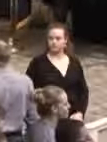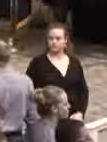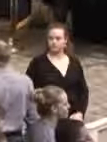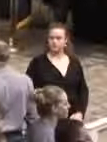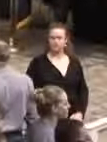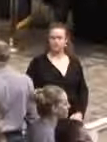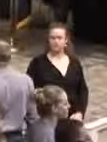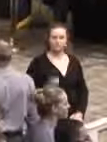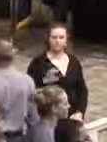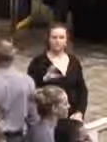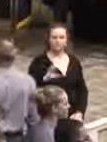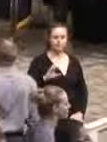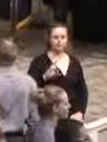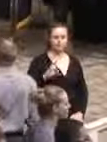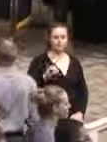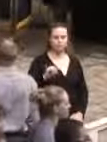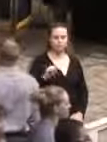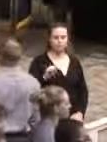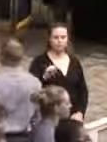Crystal Caney.